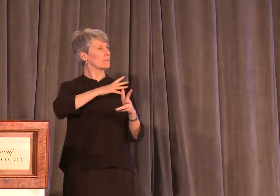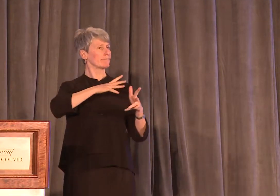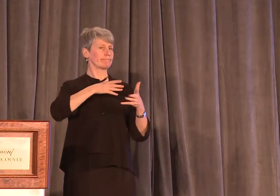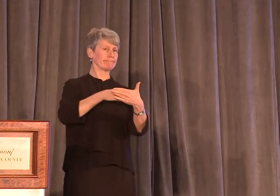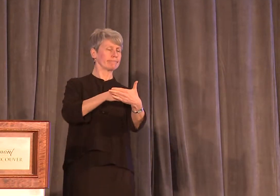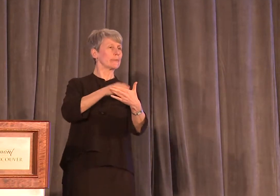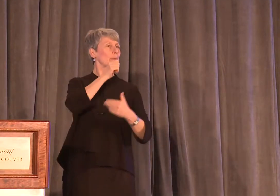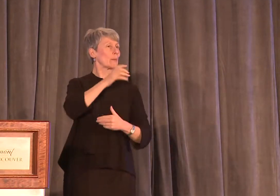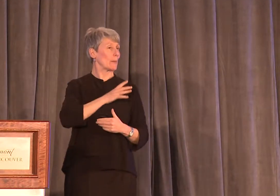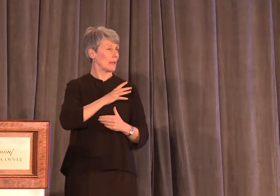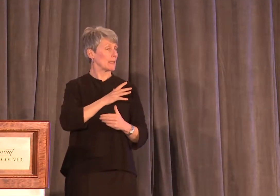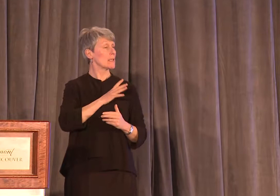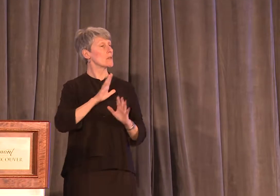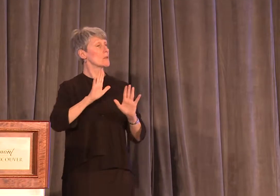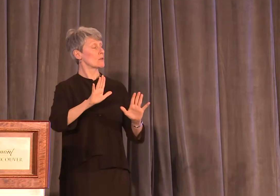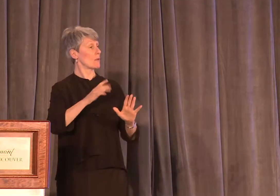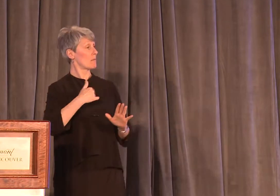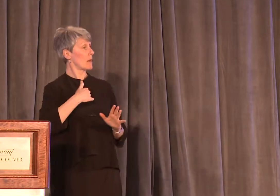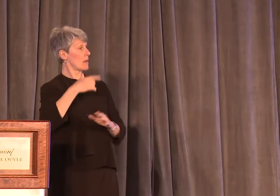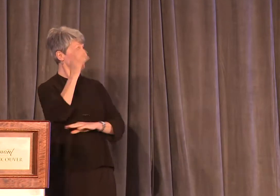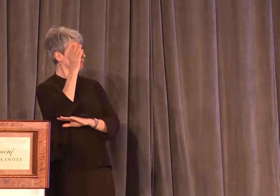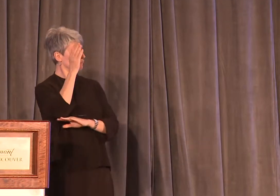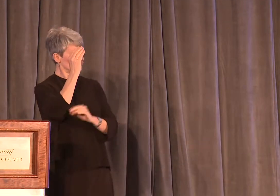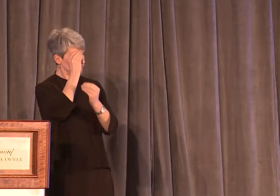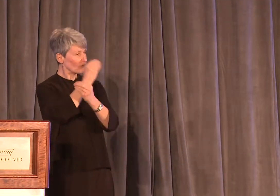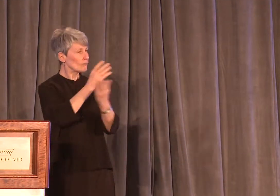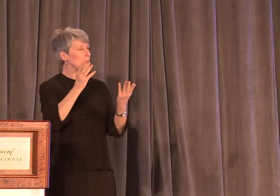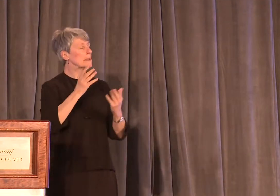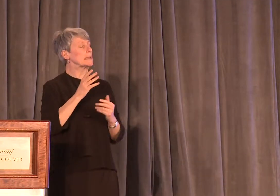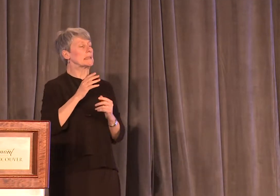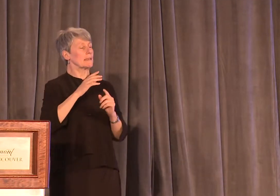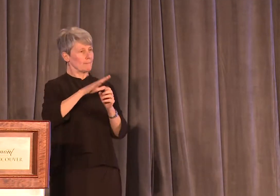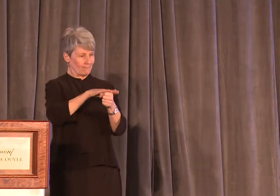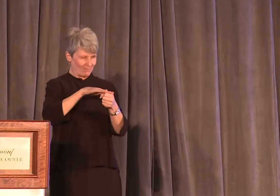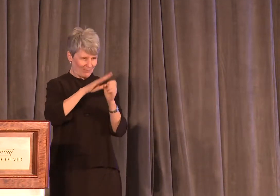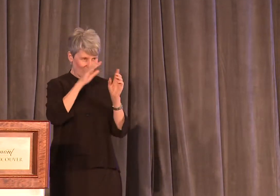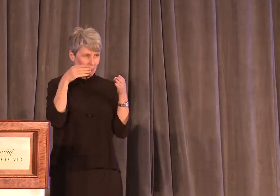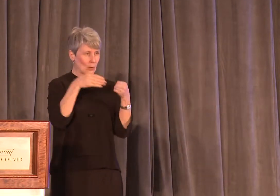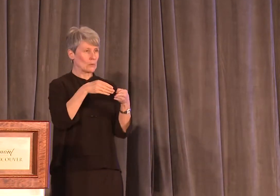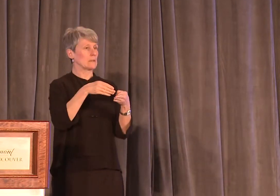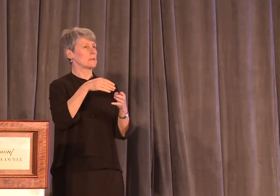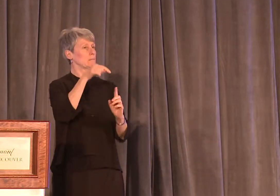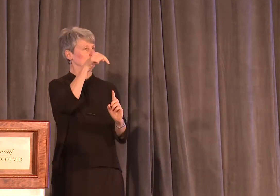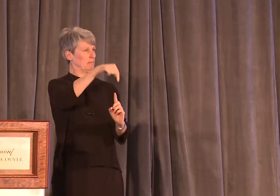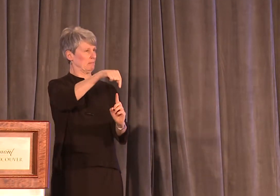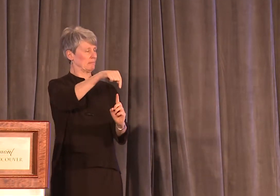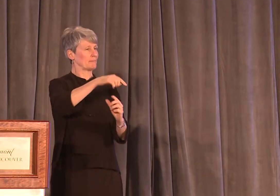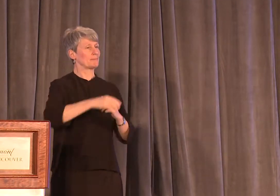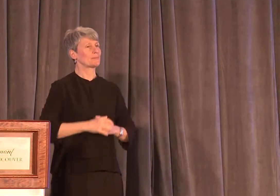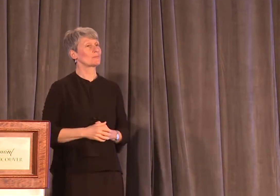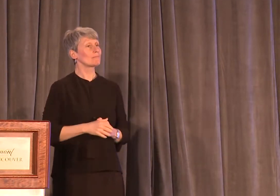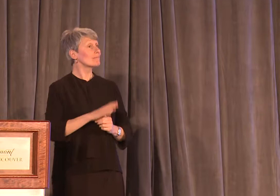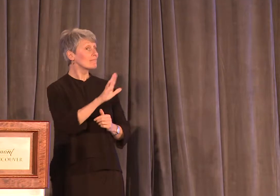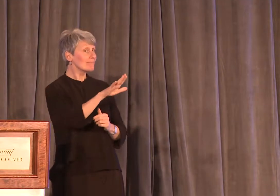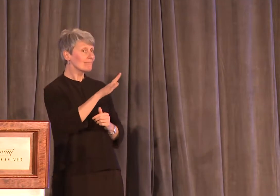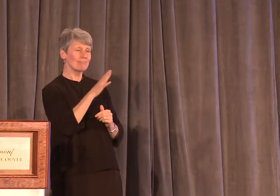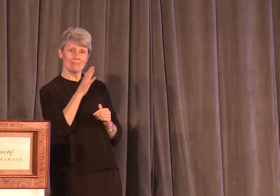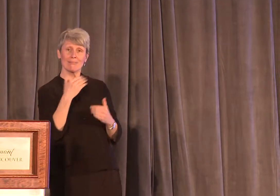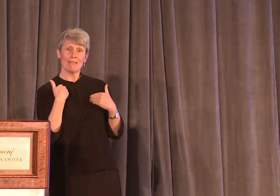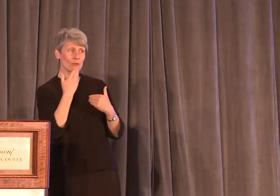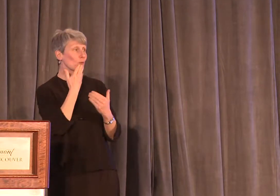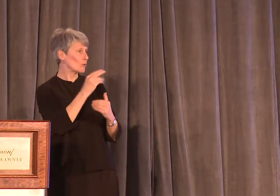I'm here today to talk to you about one small piece of that discussion. And the good news is,